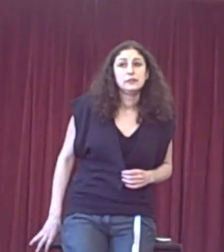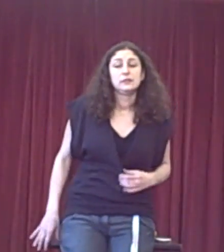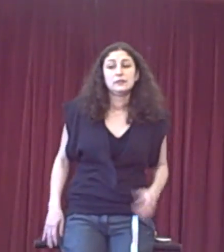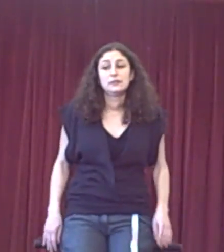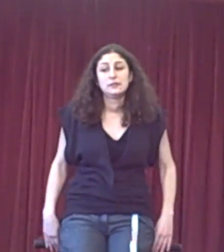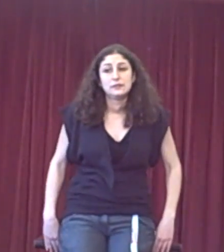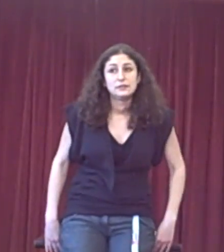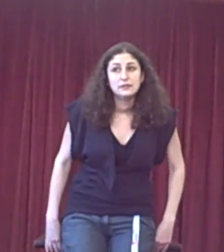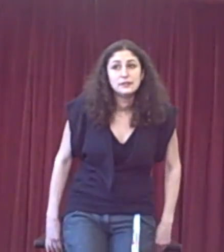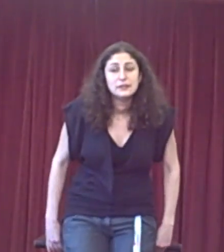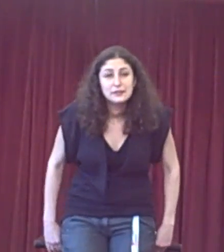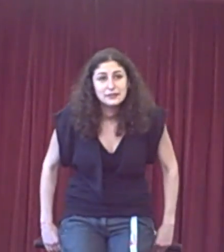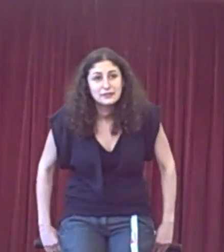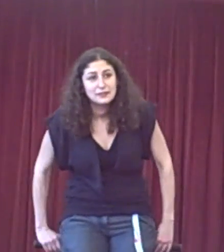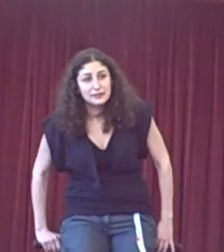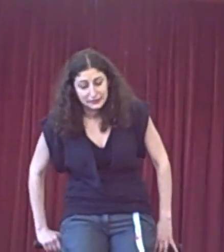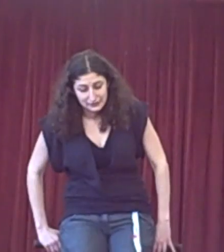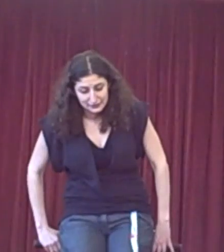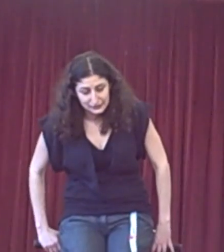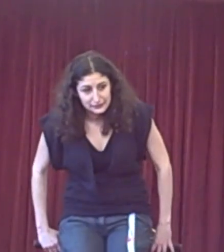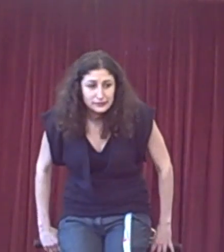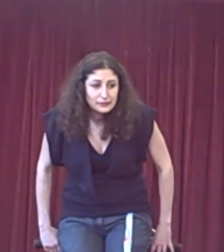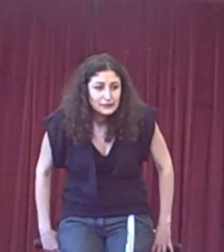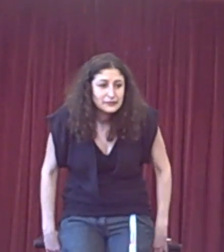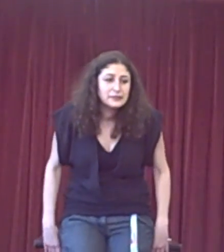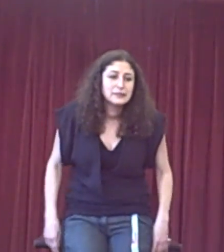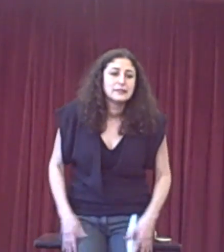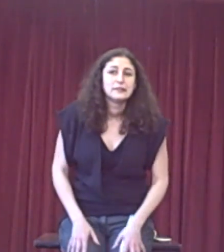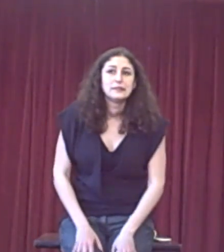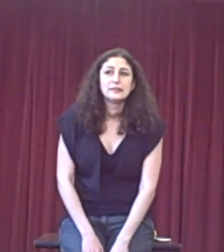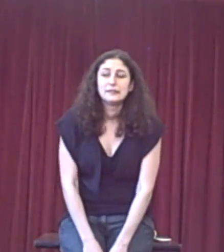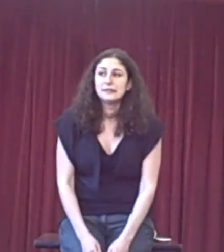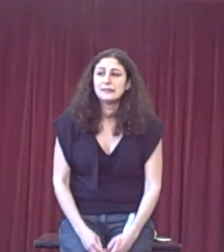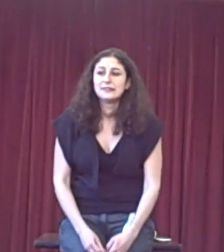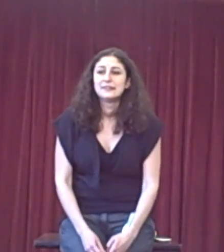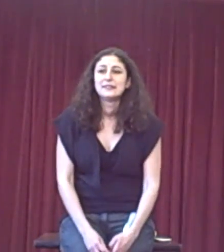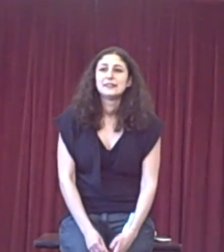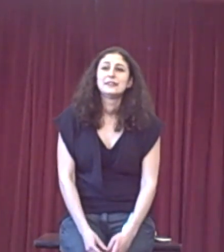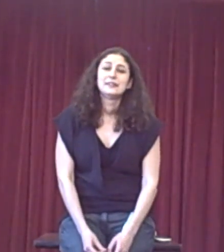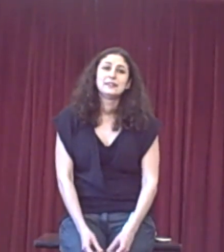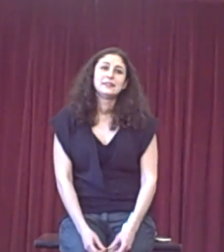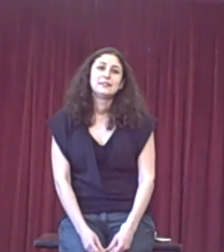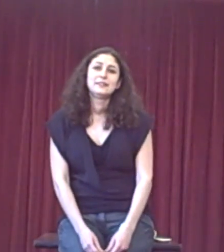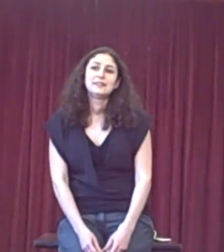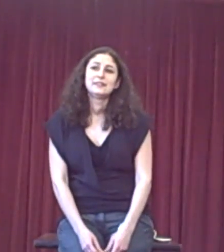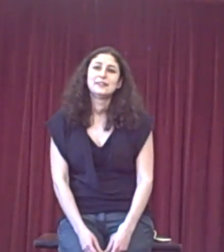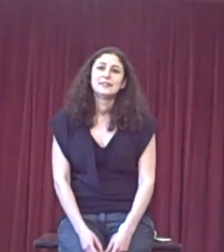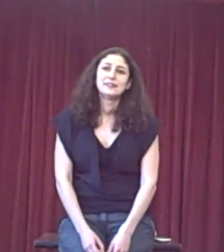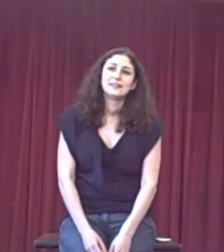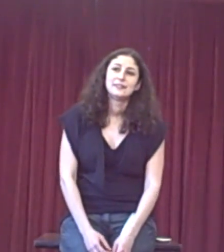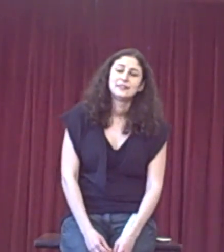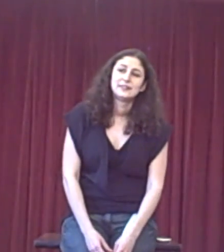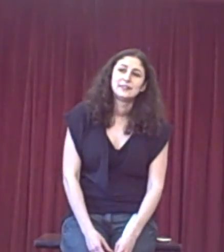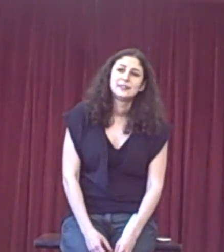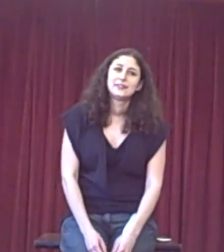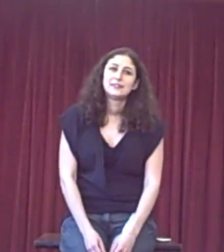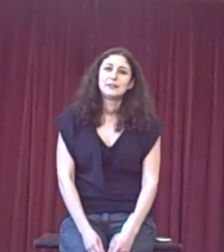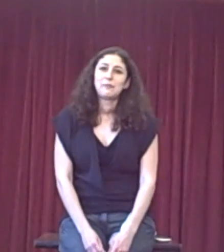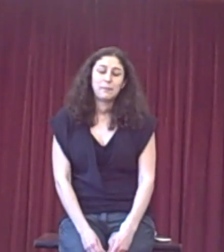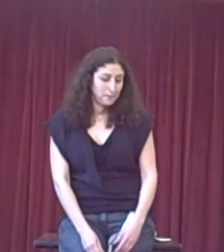don't tell each other how important we are, how we care about each other. We just want to be cool, right? Don't be afraid